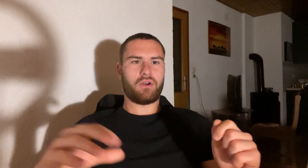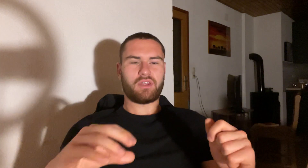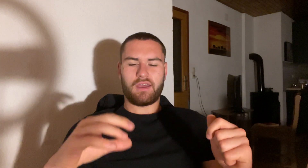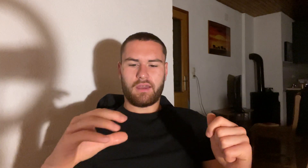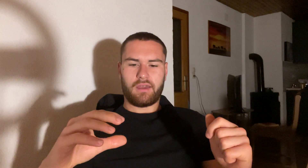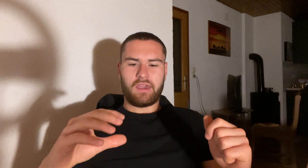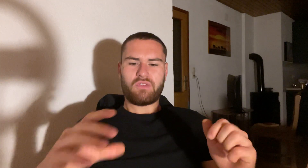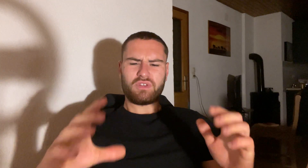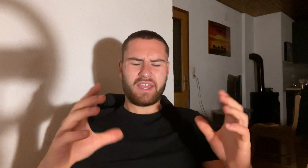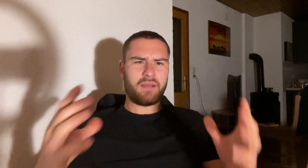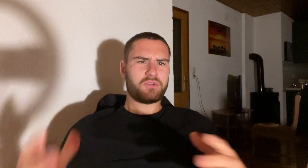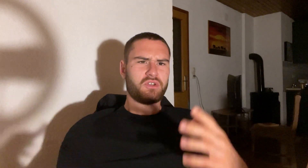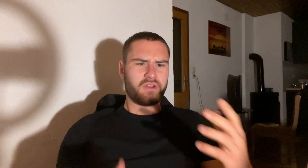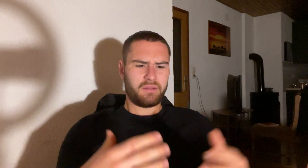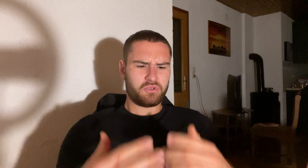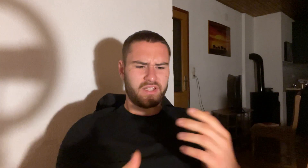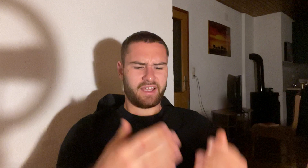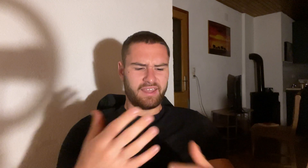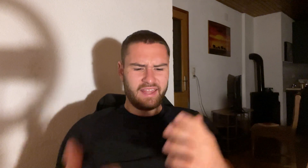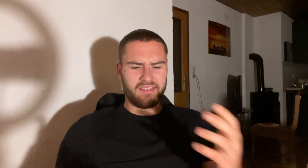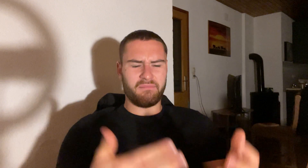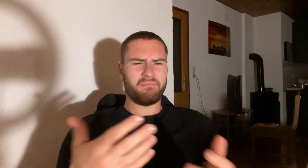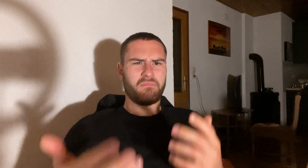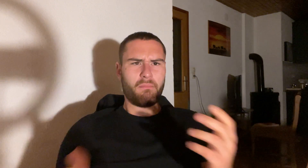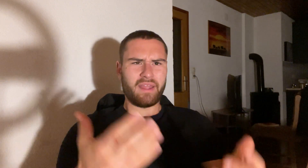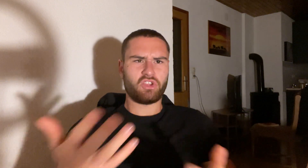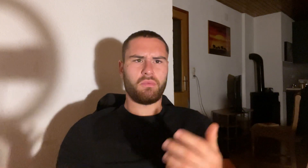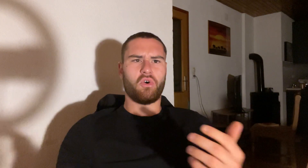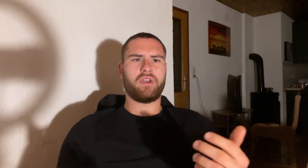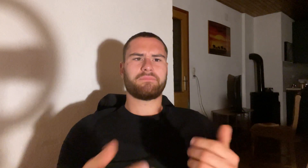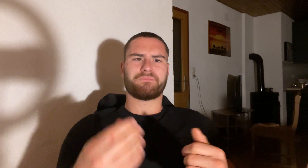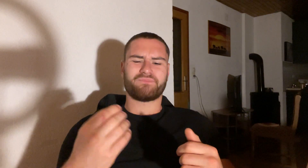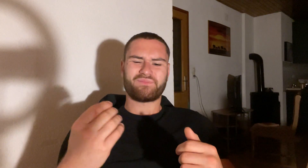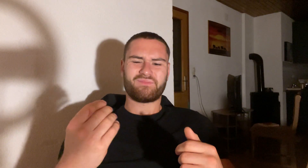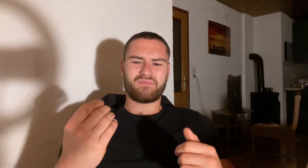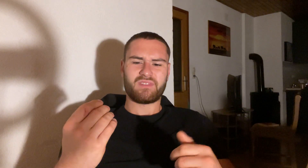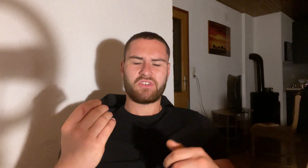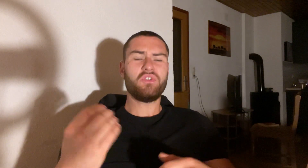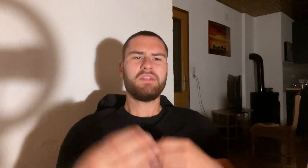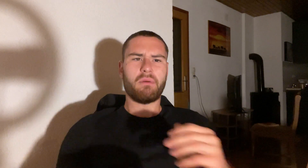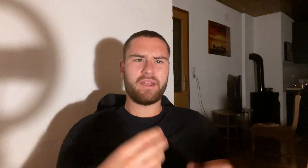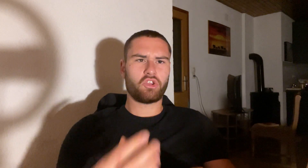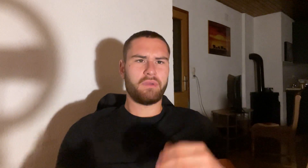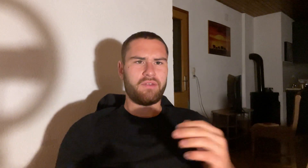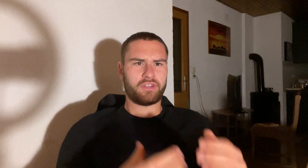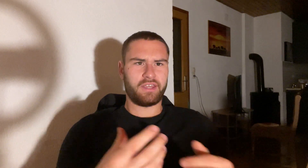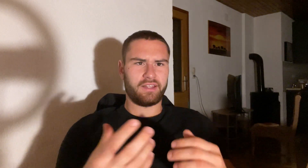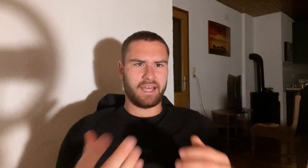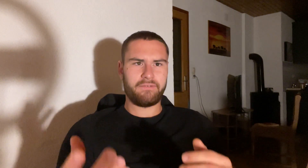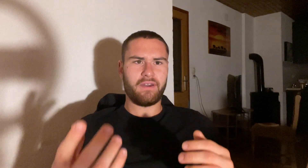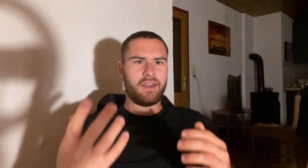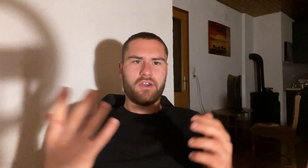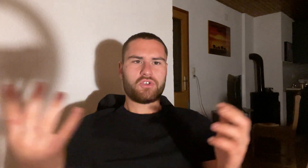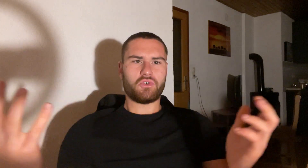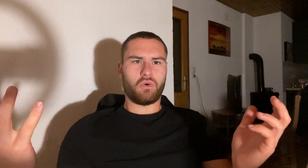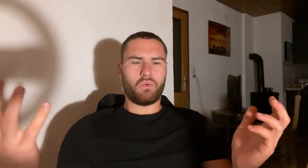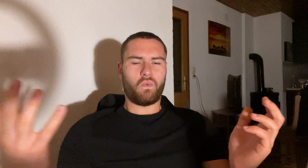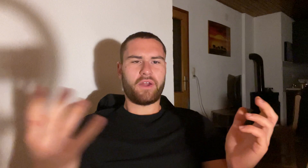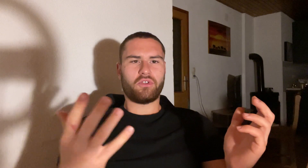it really helps you helps you like get the momentum going you need momentum in everything in life so why not